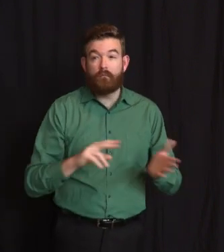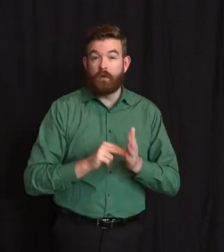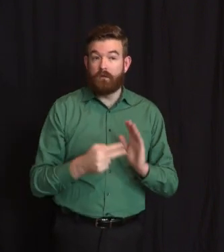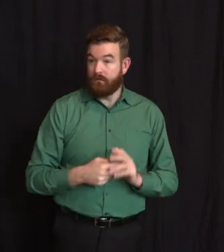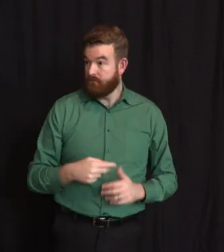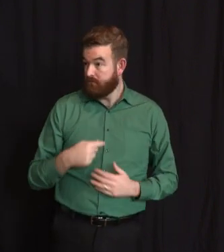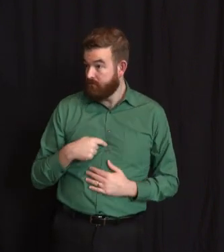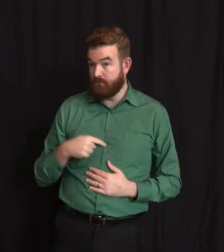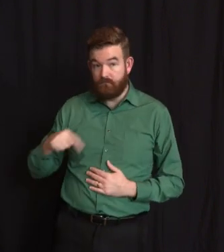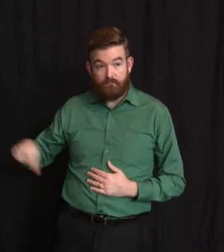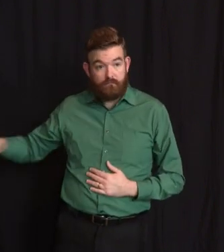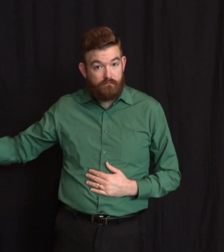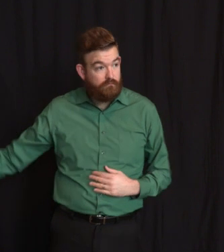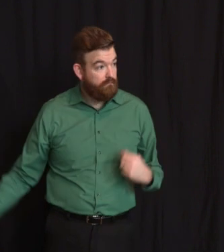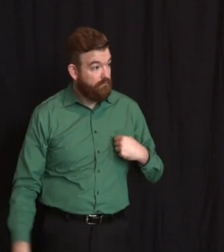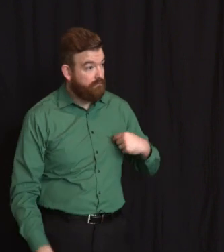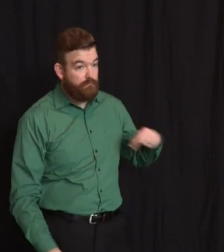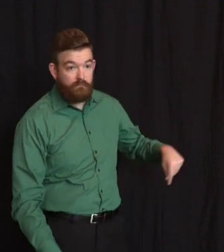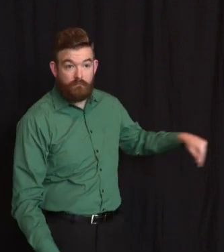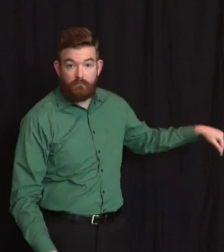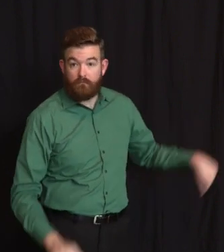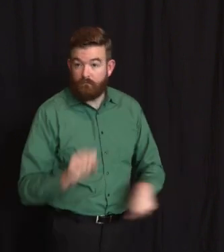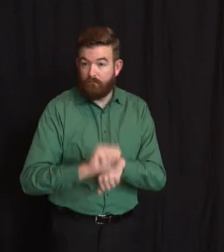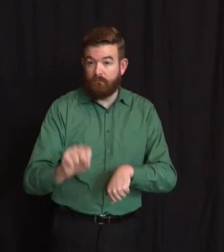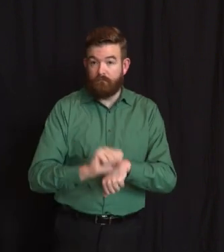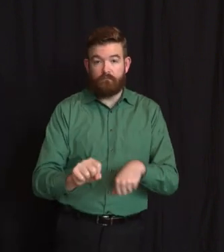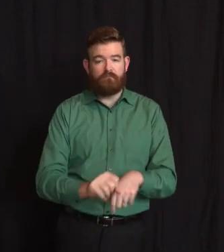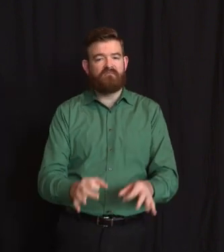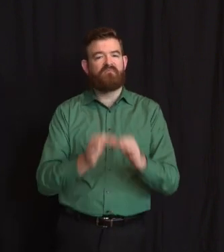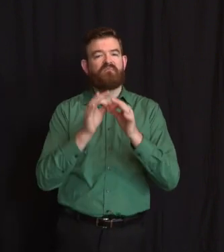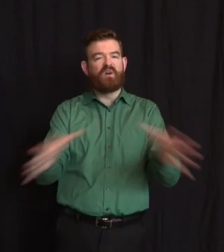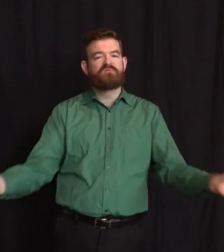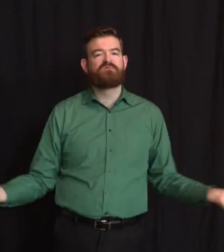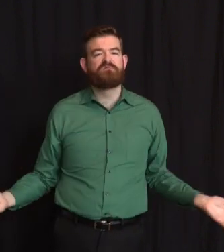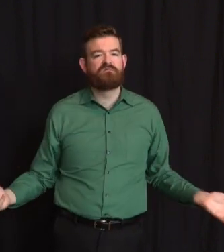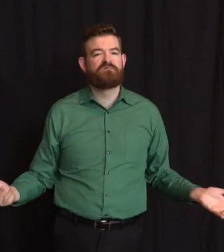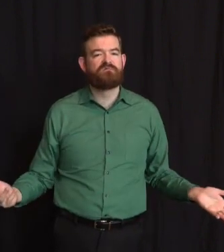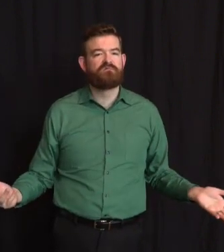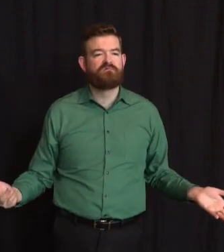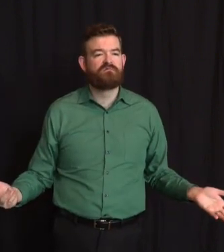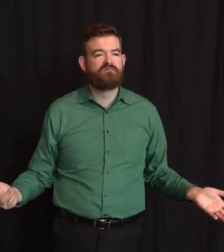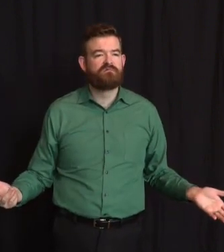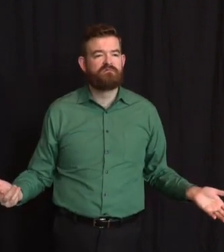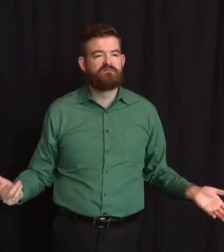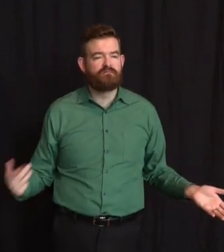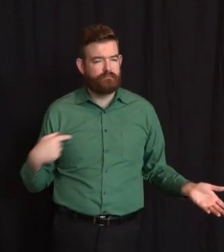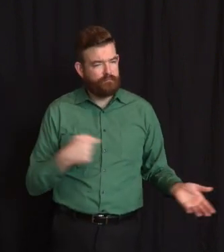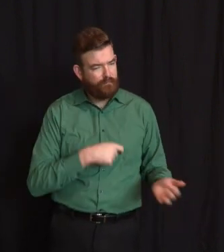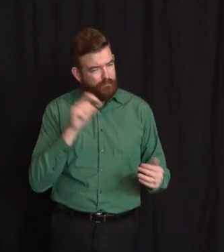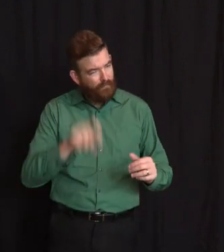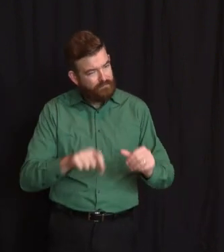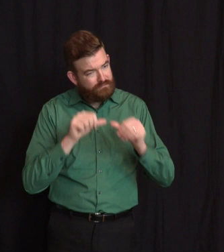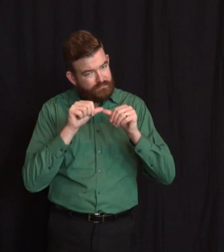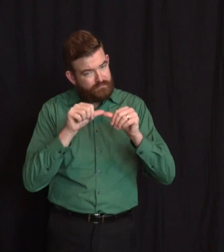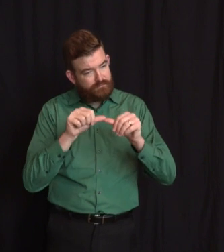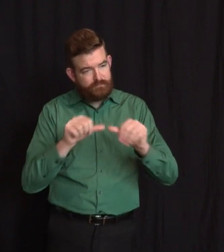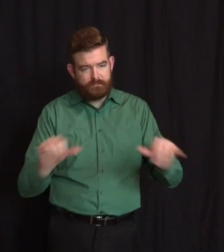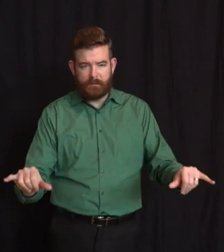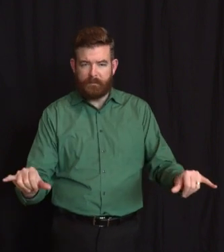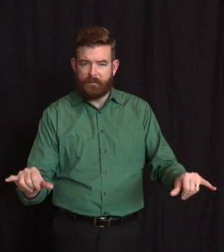as that. We pound that infection curve down. We pound down the number of hospitalizations. We pound down the